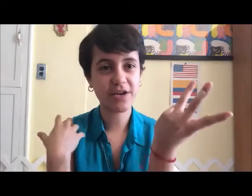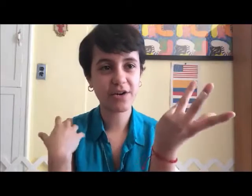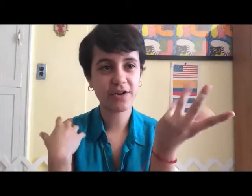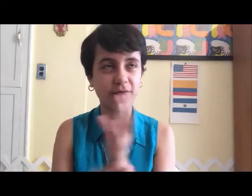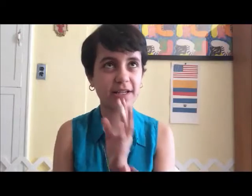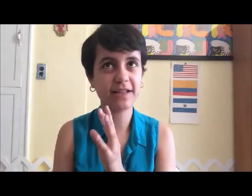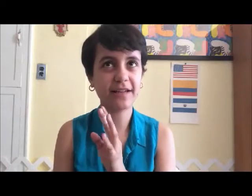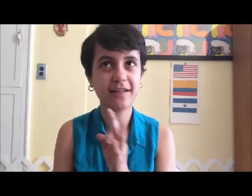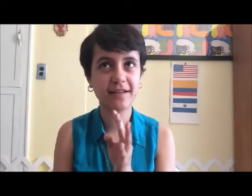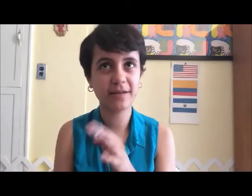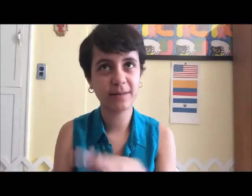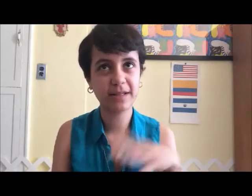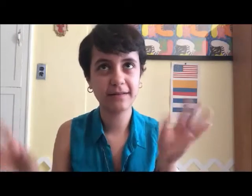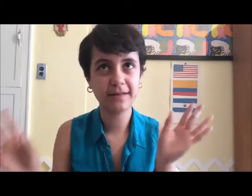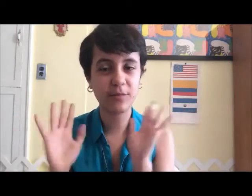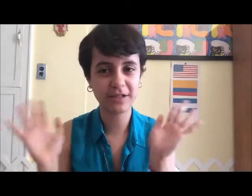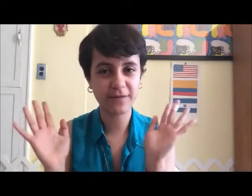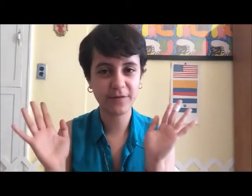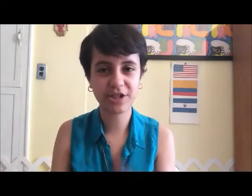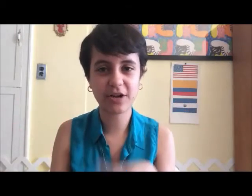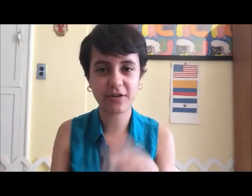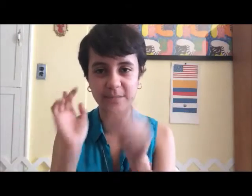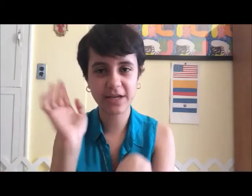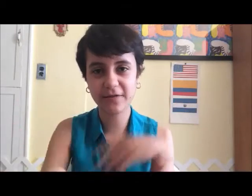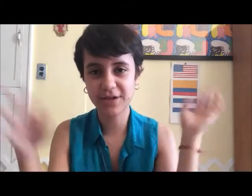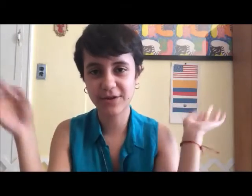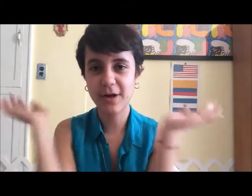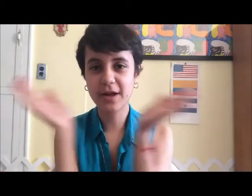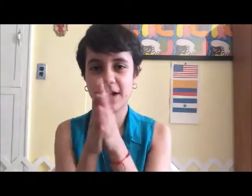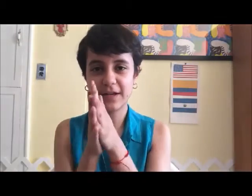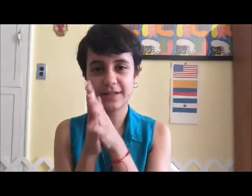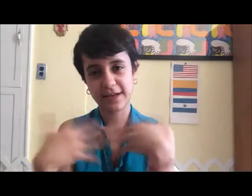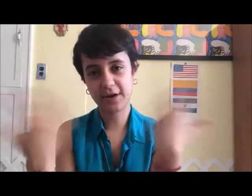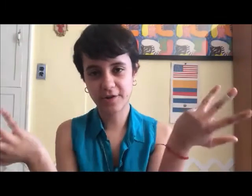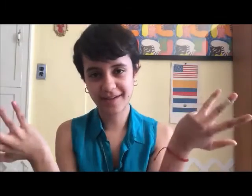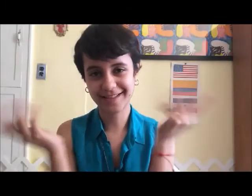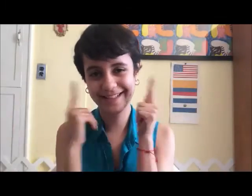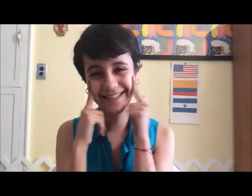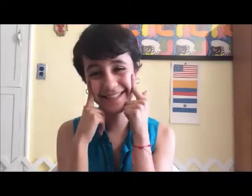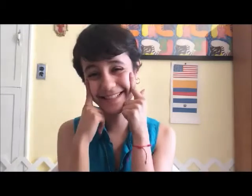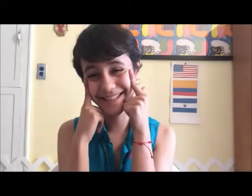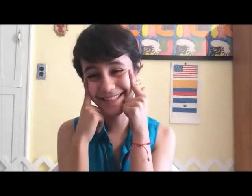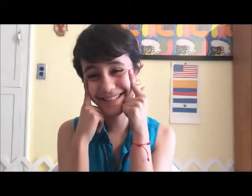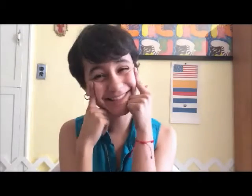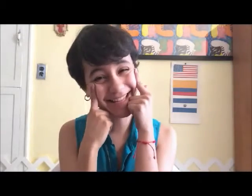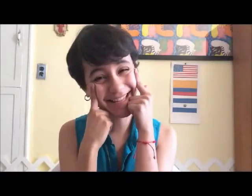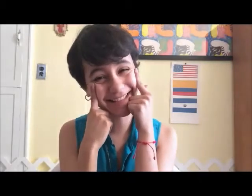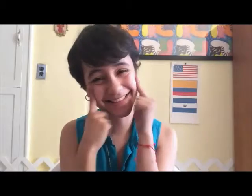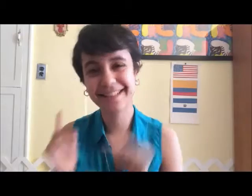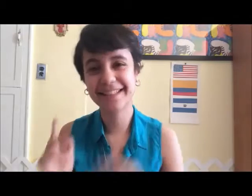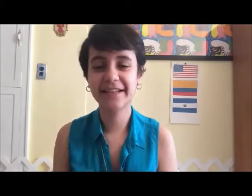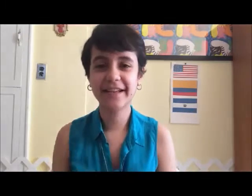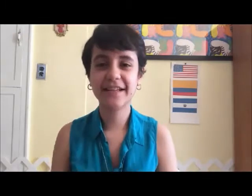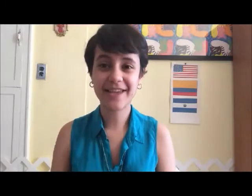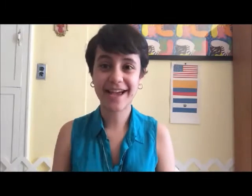know and once I like get more information I'll like make another video saying other things because saying things. So yeah,